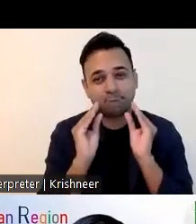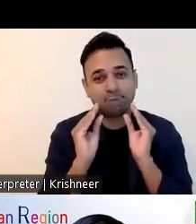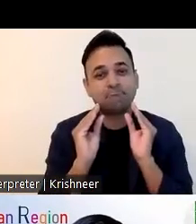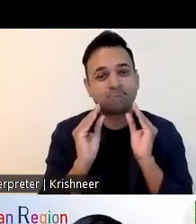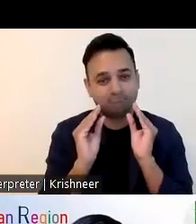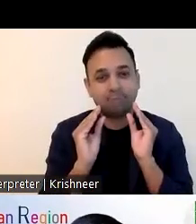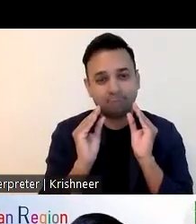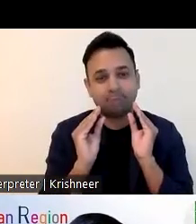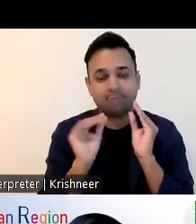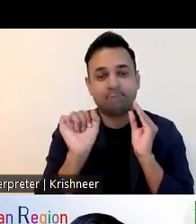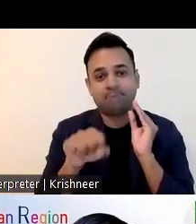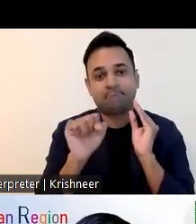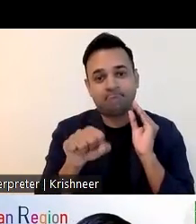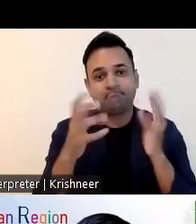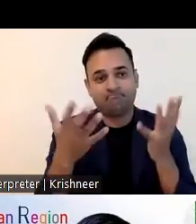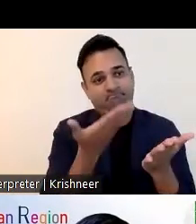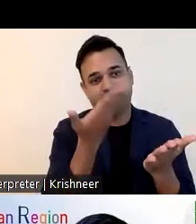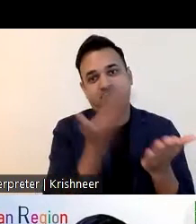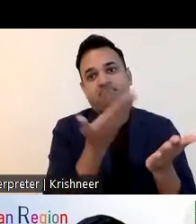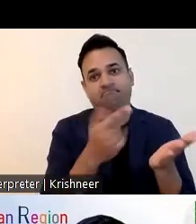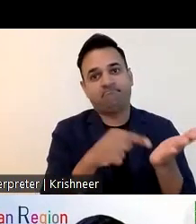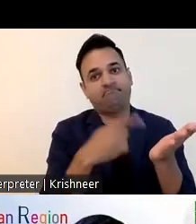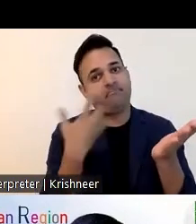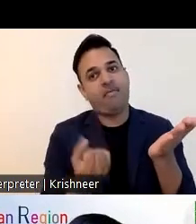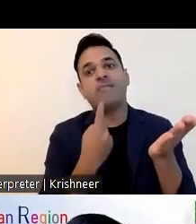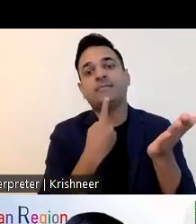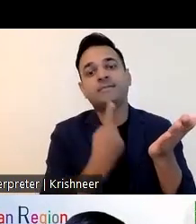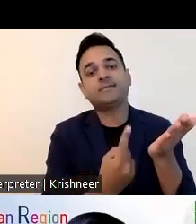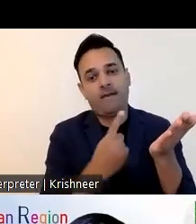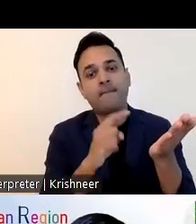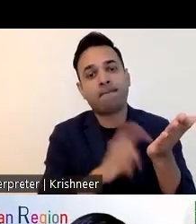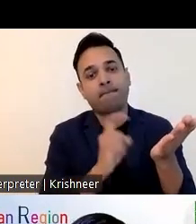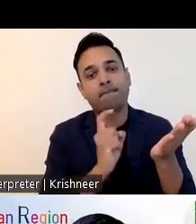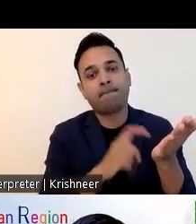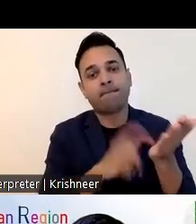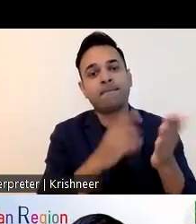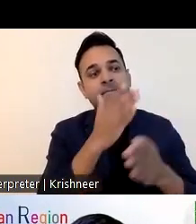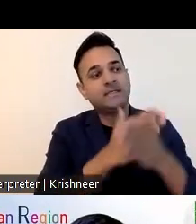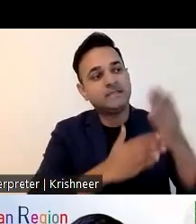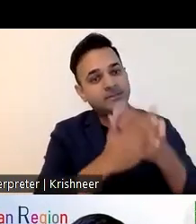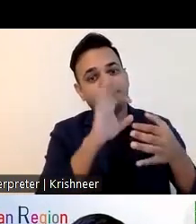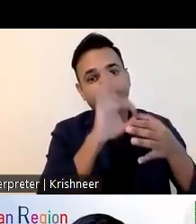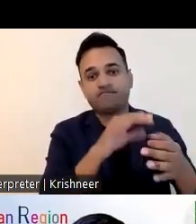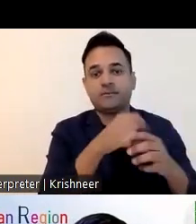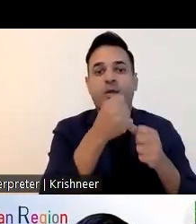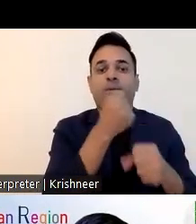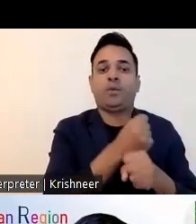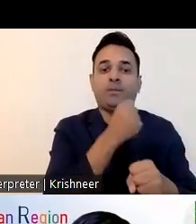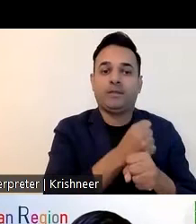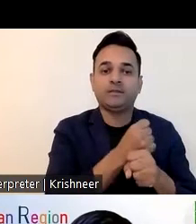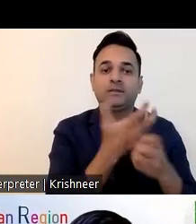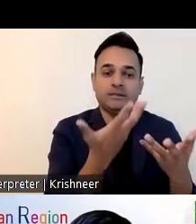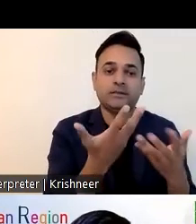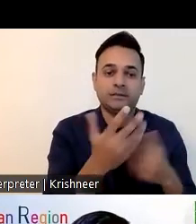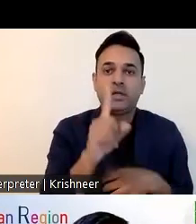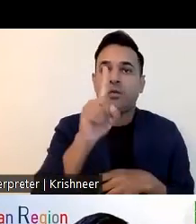persons with disabilities are involved in employment in government job but the number of persons with